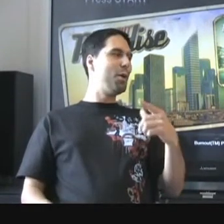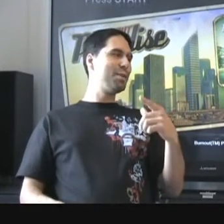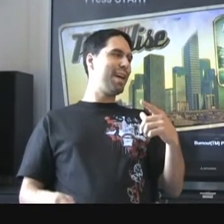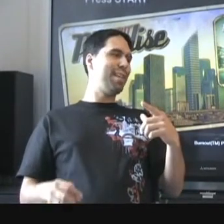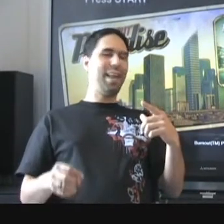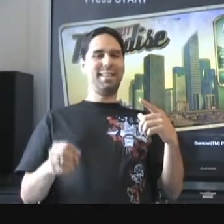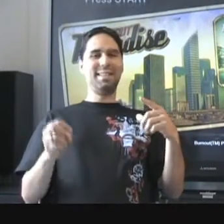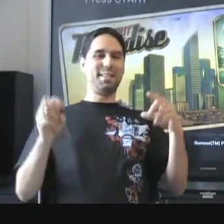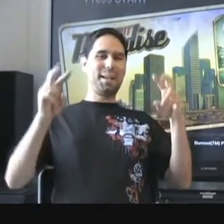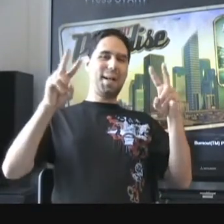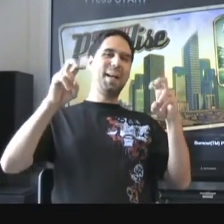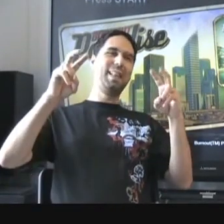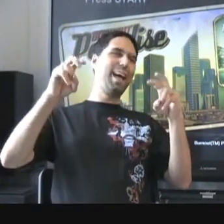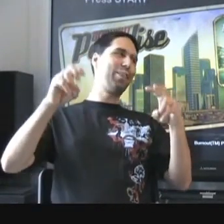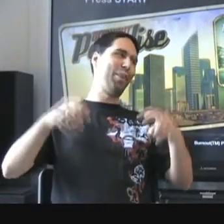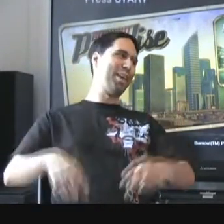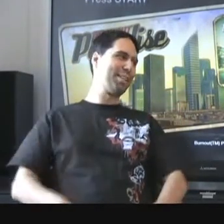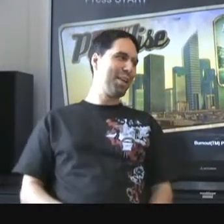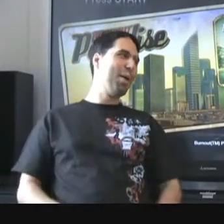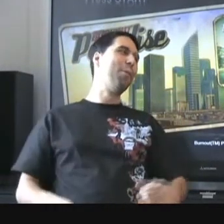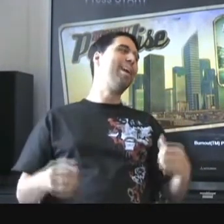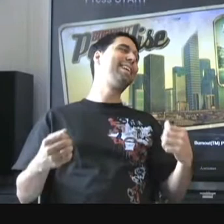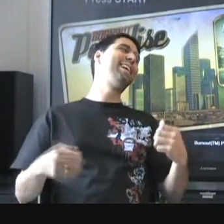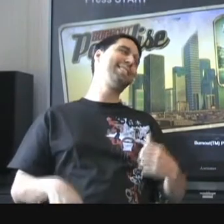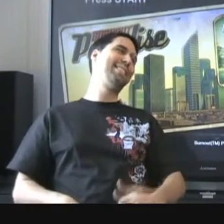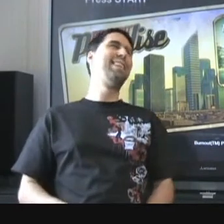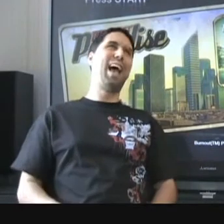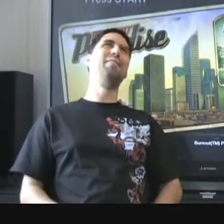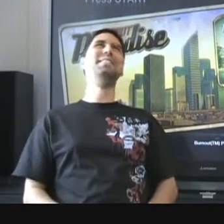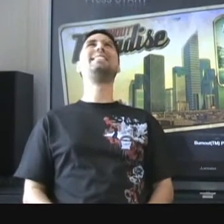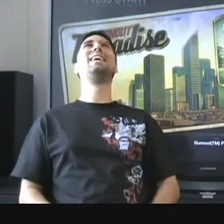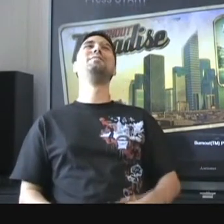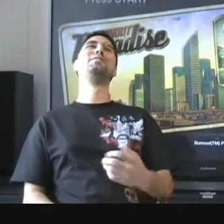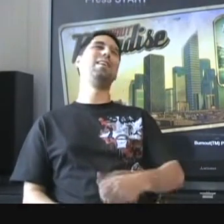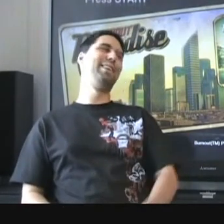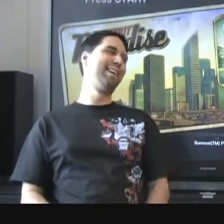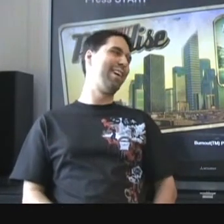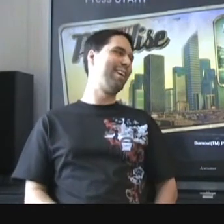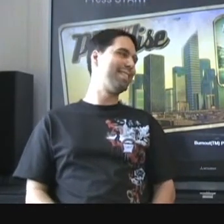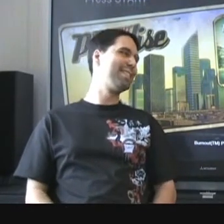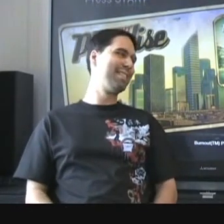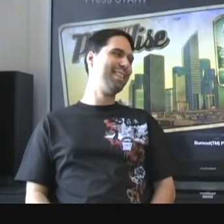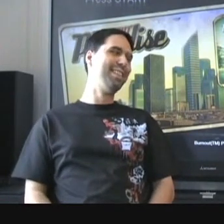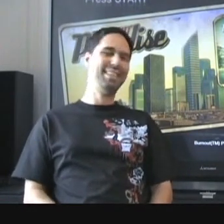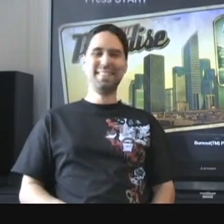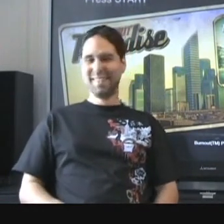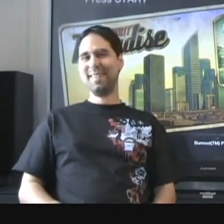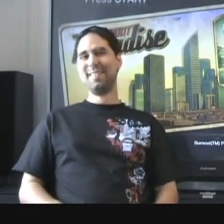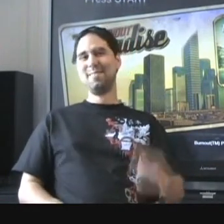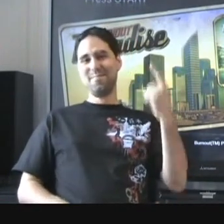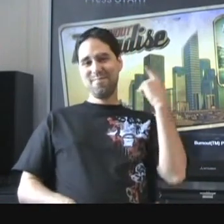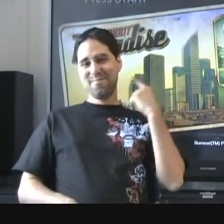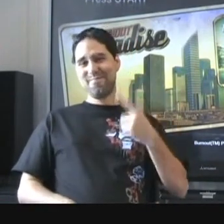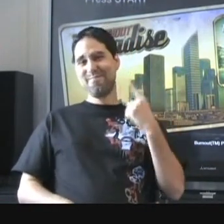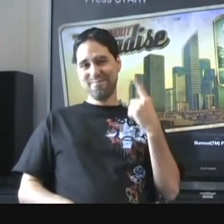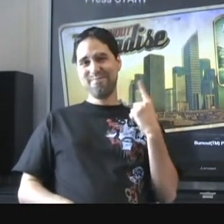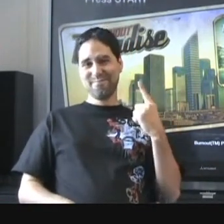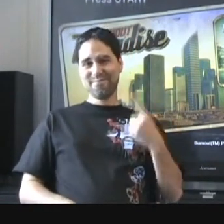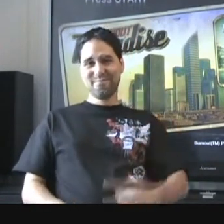those that like to collect things, what else do they have in this game when you're driving your cars? Well, there are a lot of different car packs